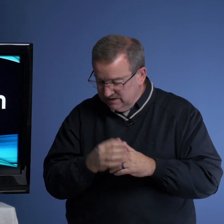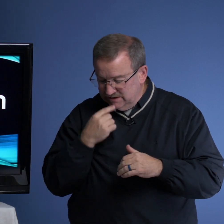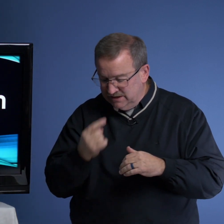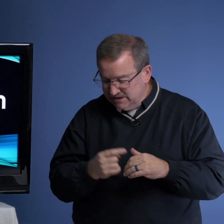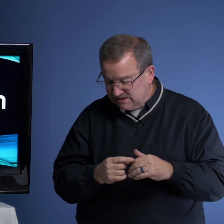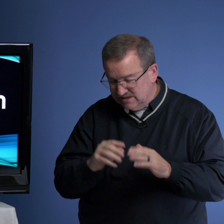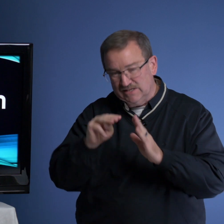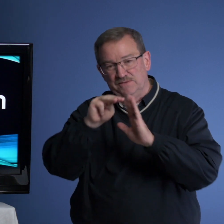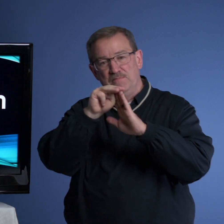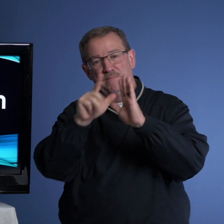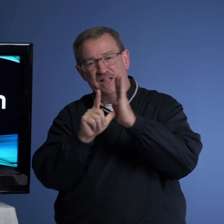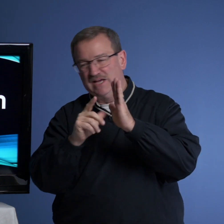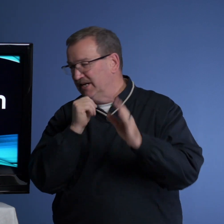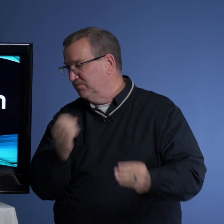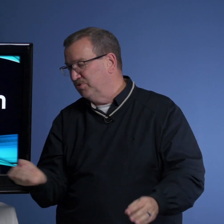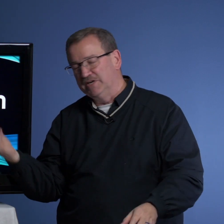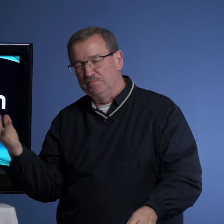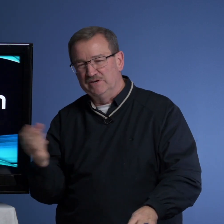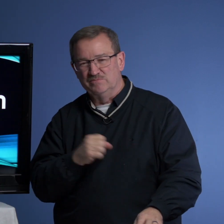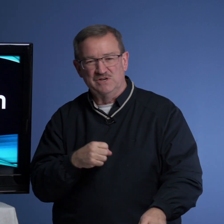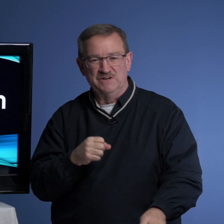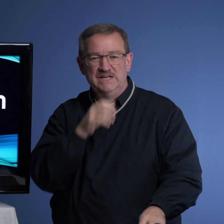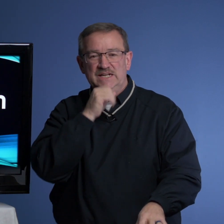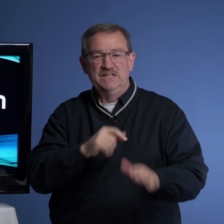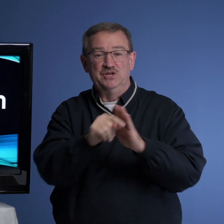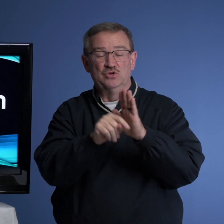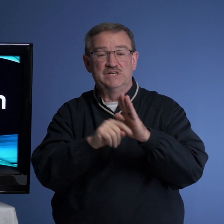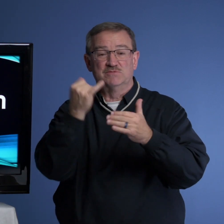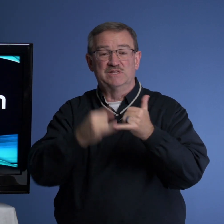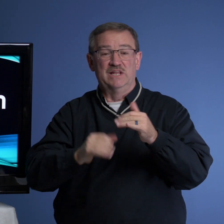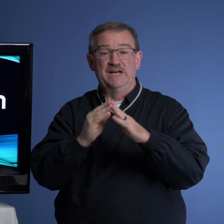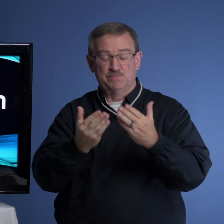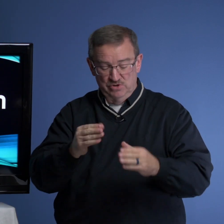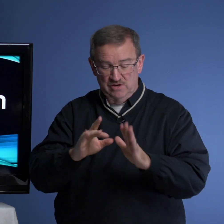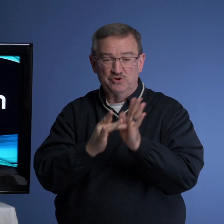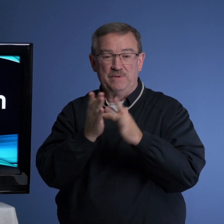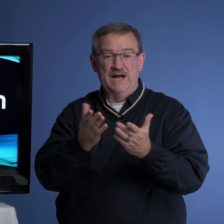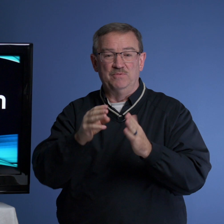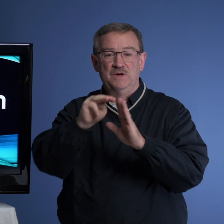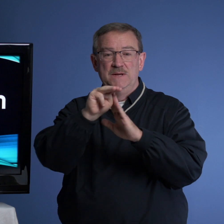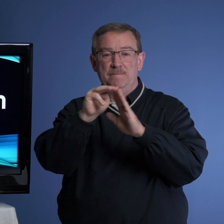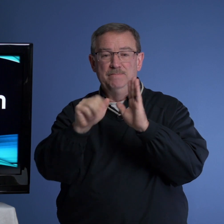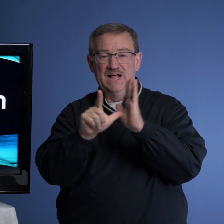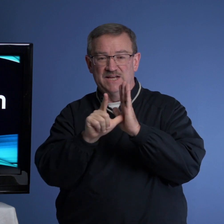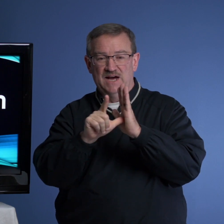And it says in Malachi, I didn't put it up here, I'm sorry. In the Old Testament, the last book of your Bible, Malachi,